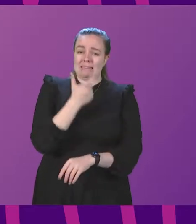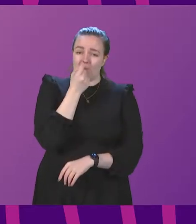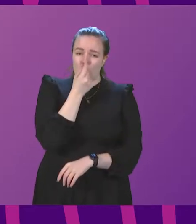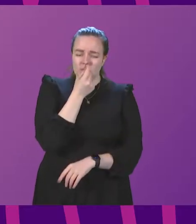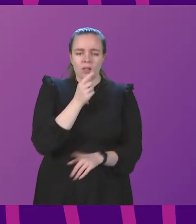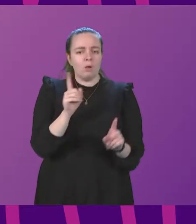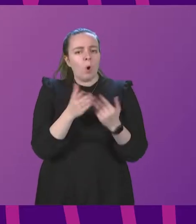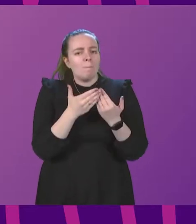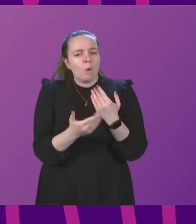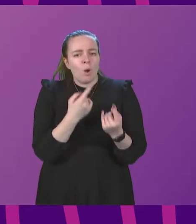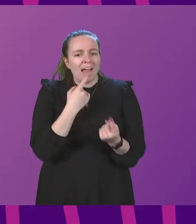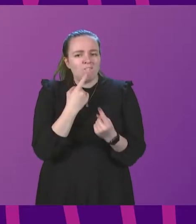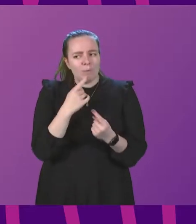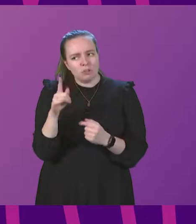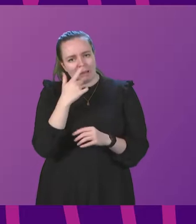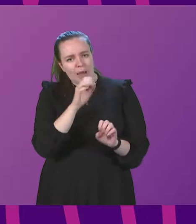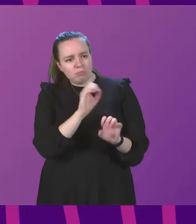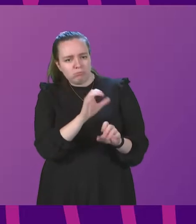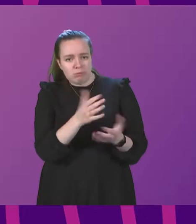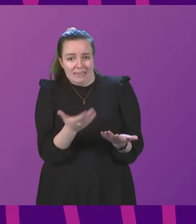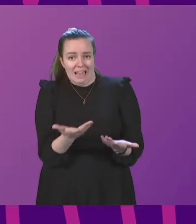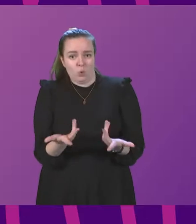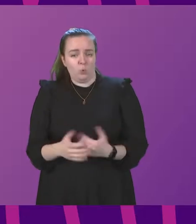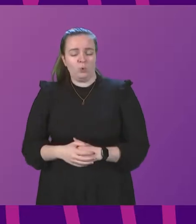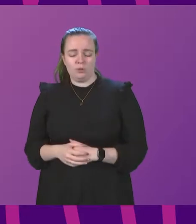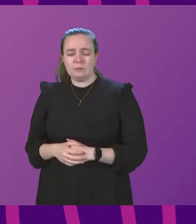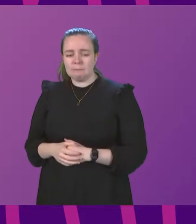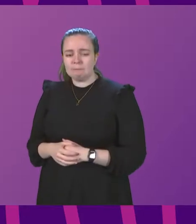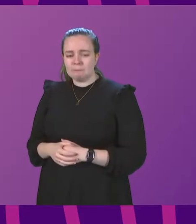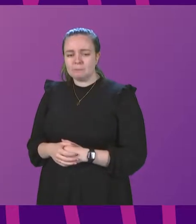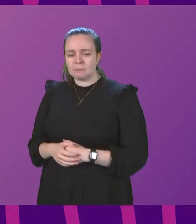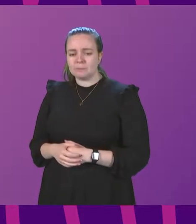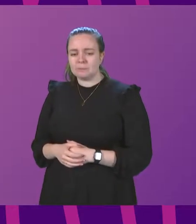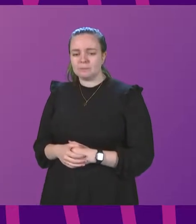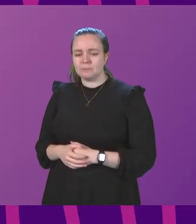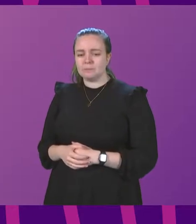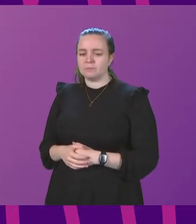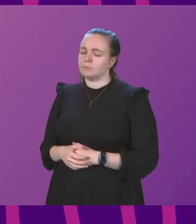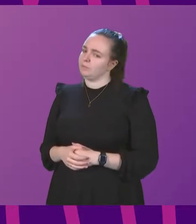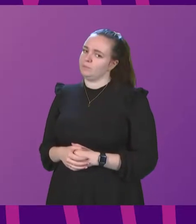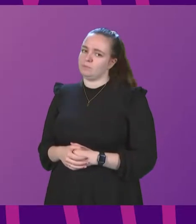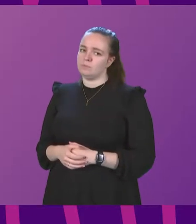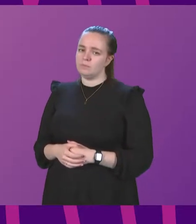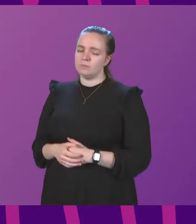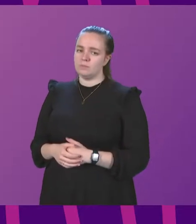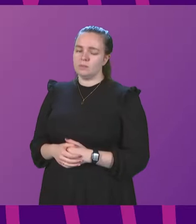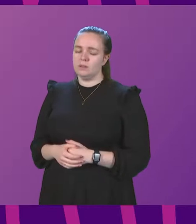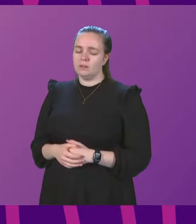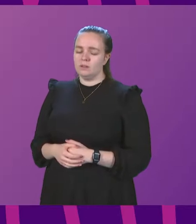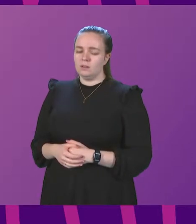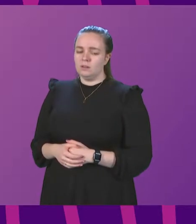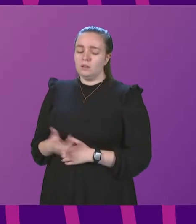What more information can the Cabinet Secretary provide at this stage? The Cabinet Secretary. My